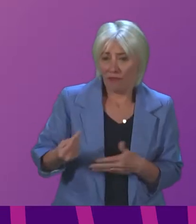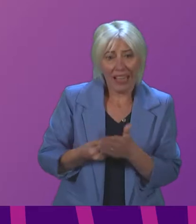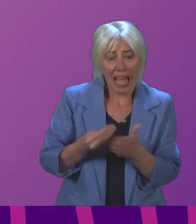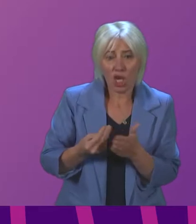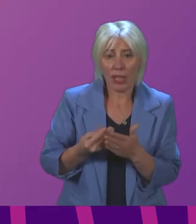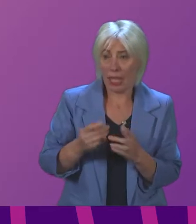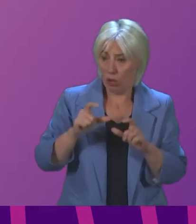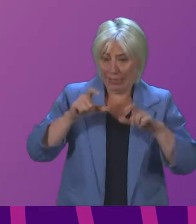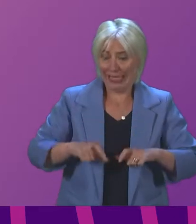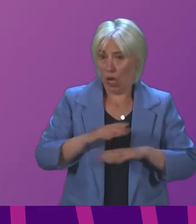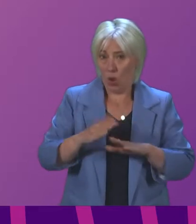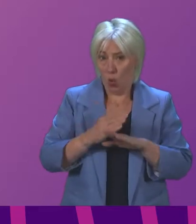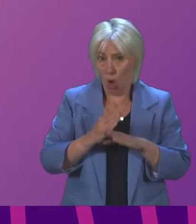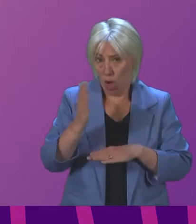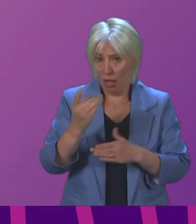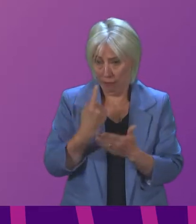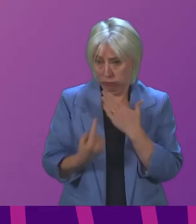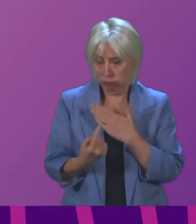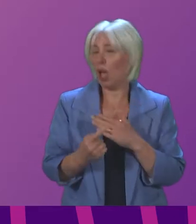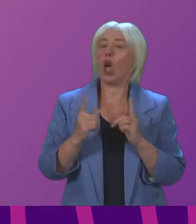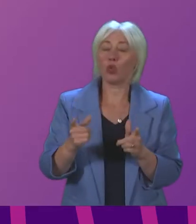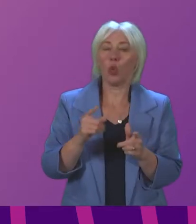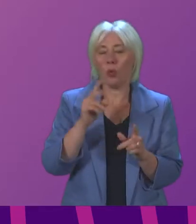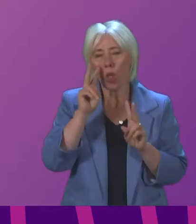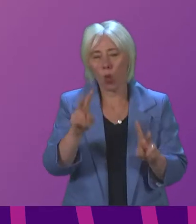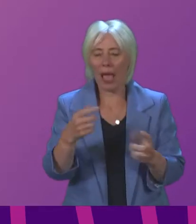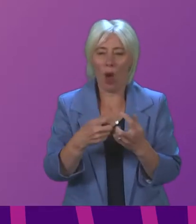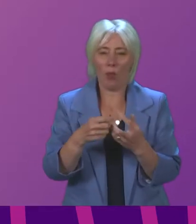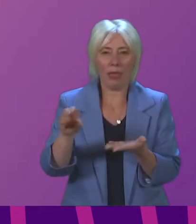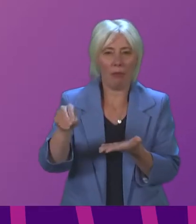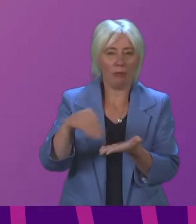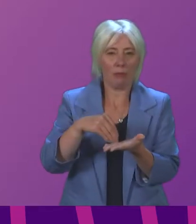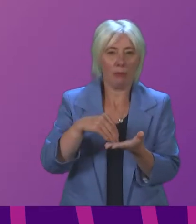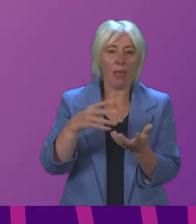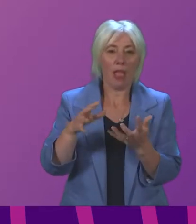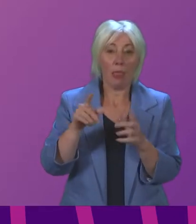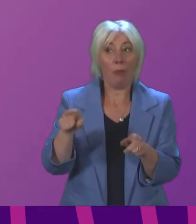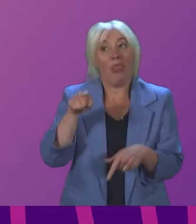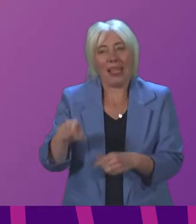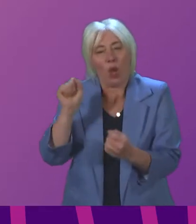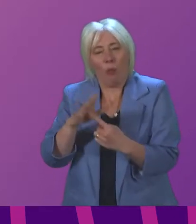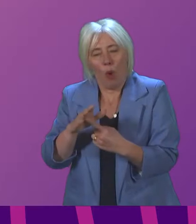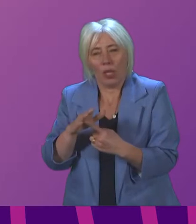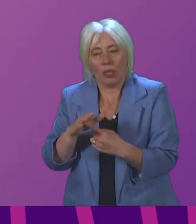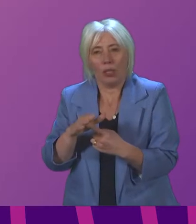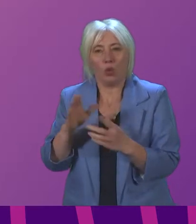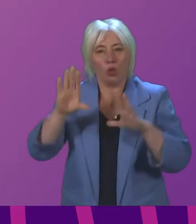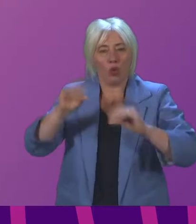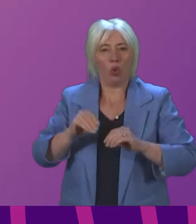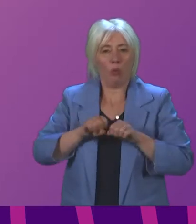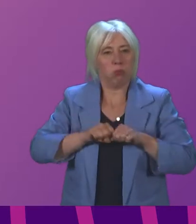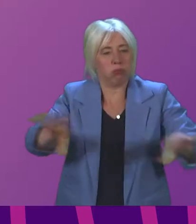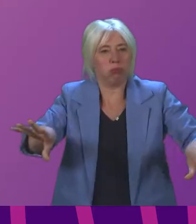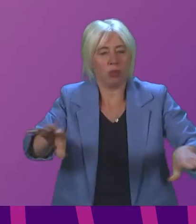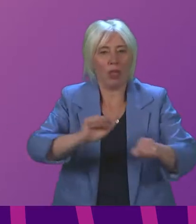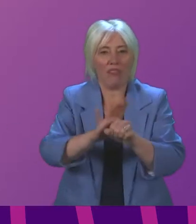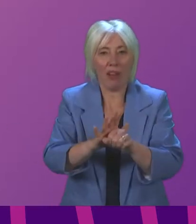comply with the arrangements on self-isolation and of course that is material to interrupting the spread of the virus so Pam Duncan Glancy is absolutely right that is a tool